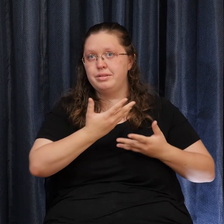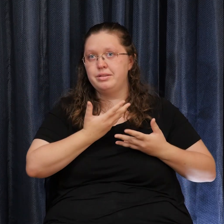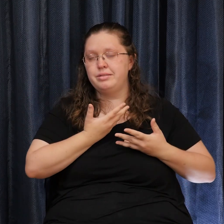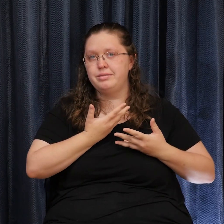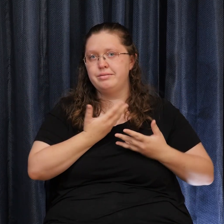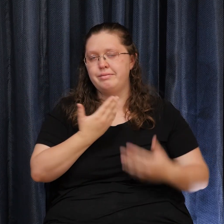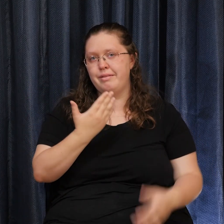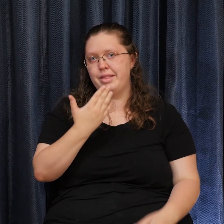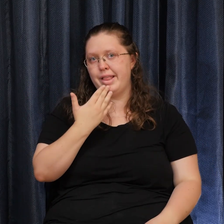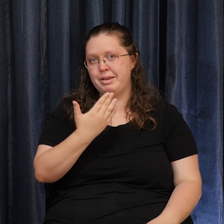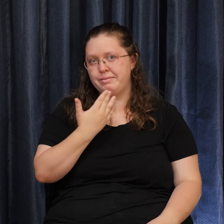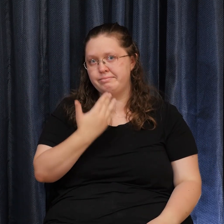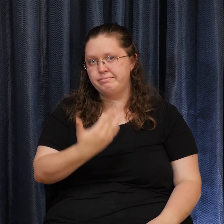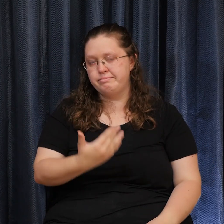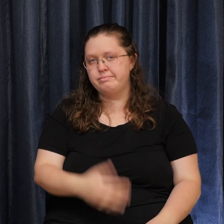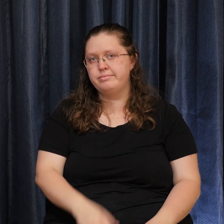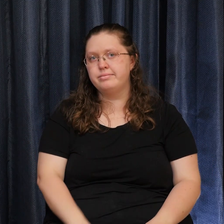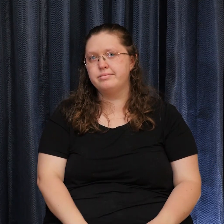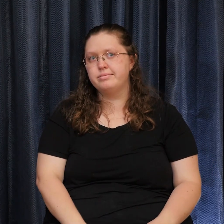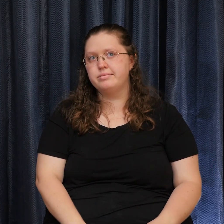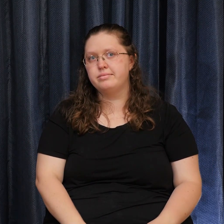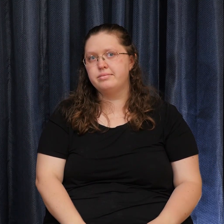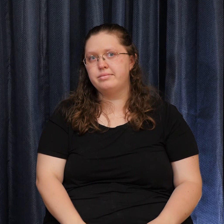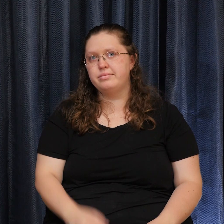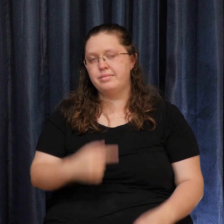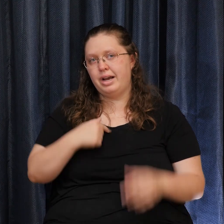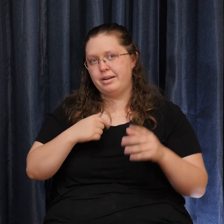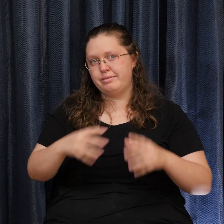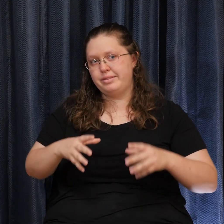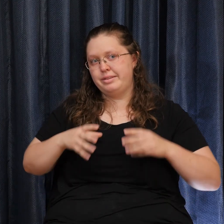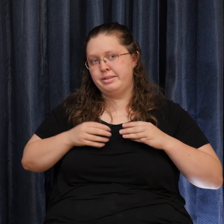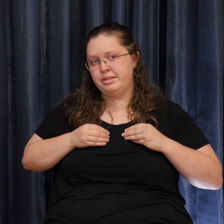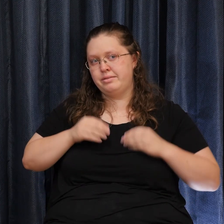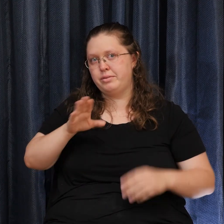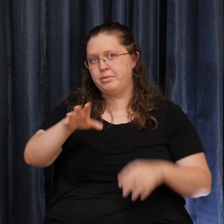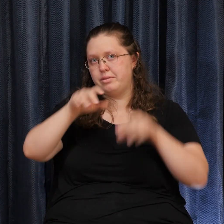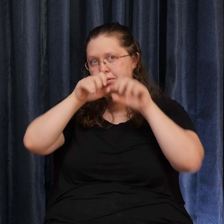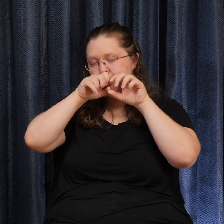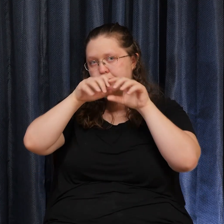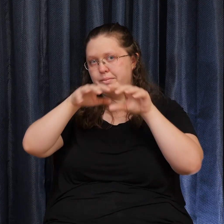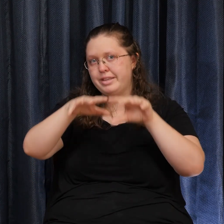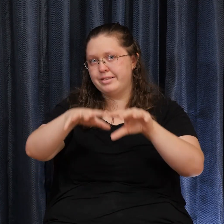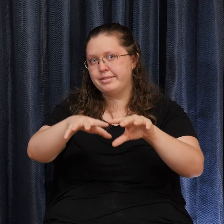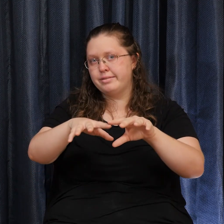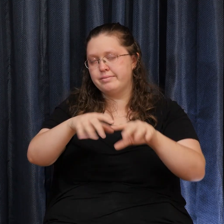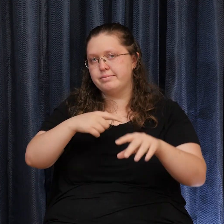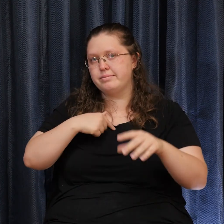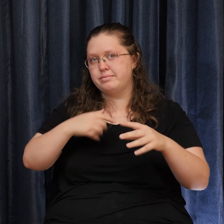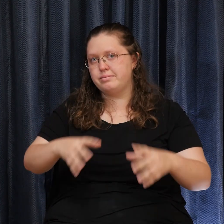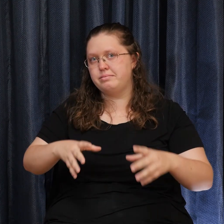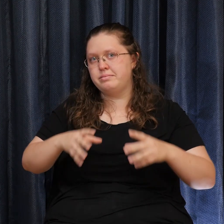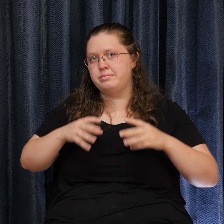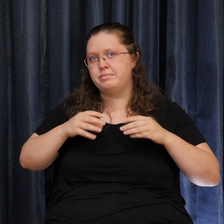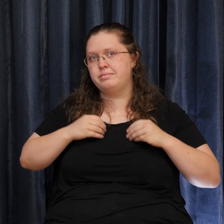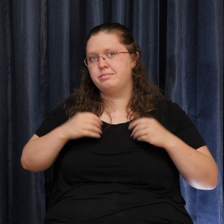I receive Your blessing I receive The healing Power